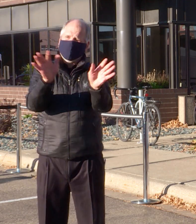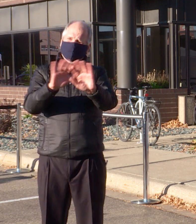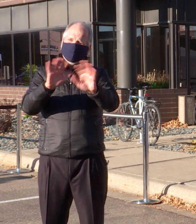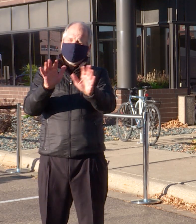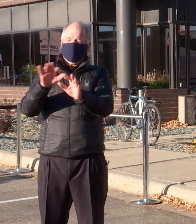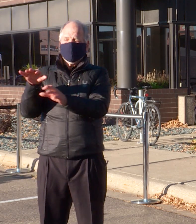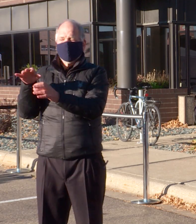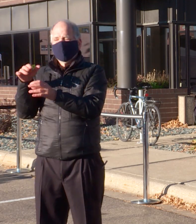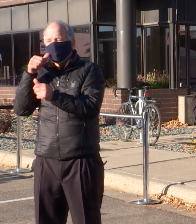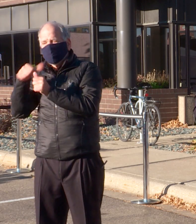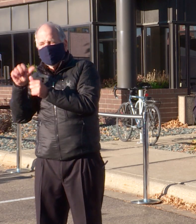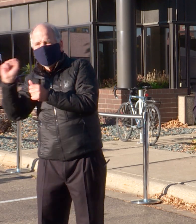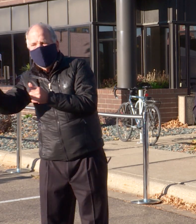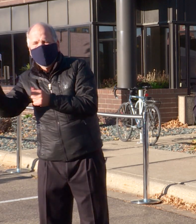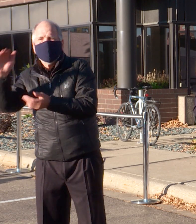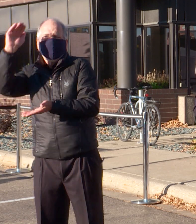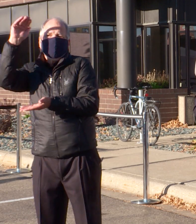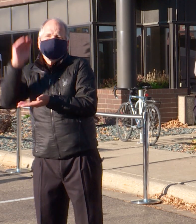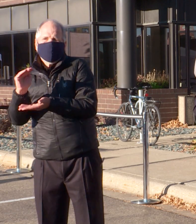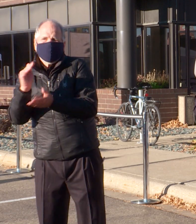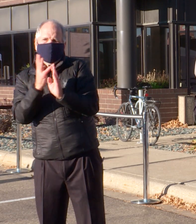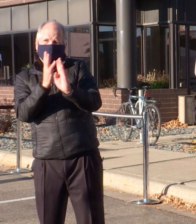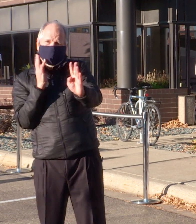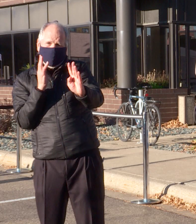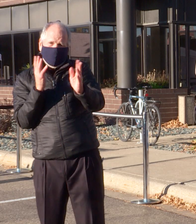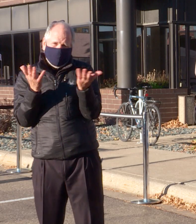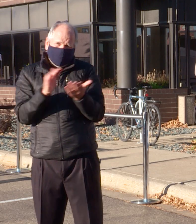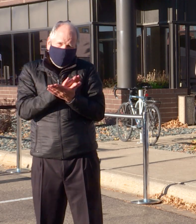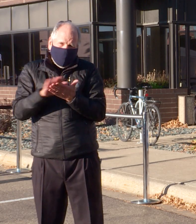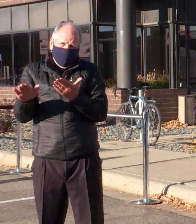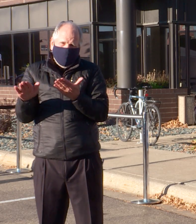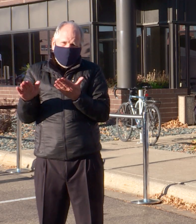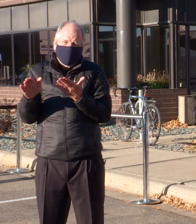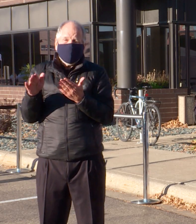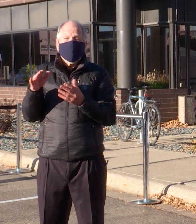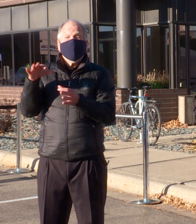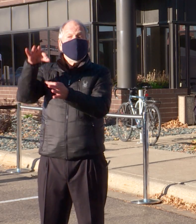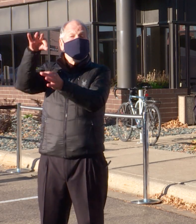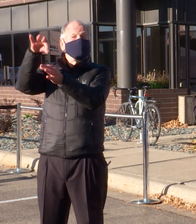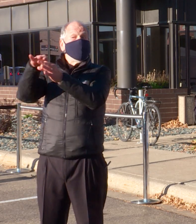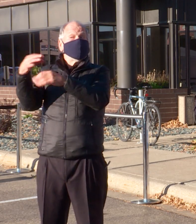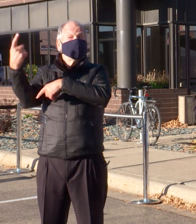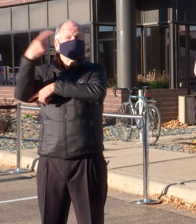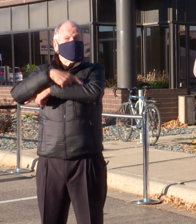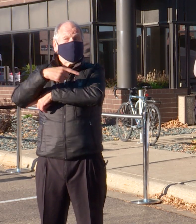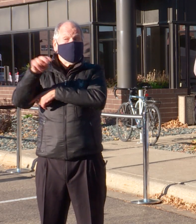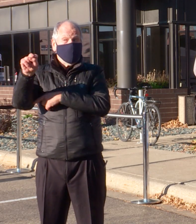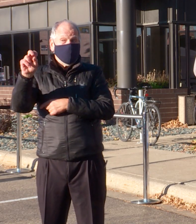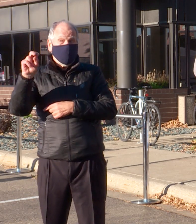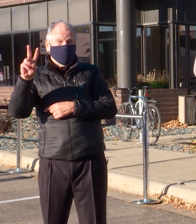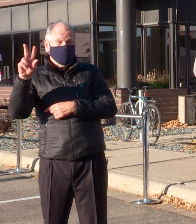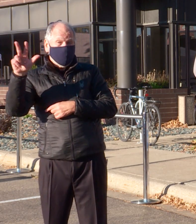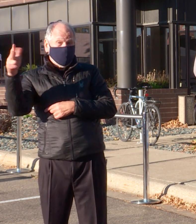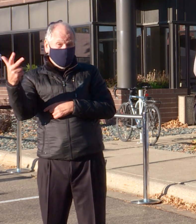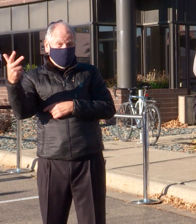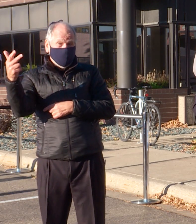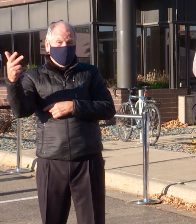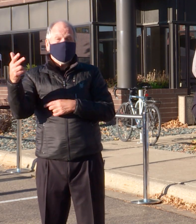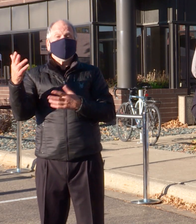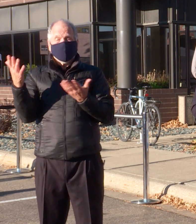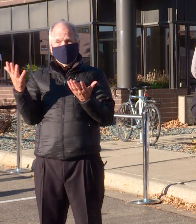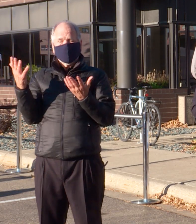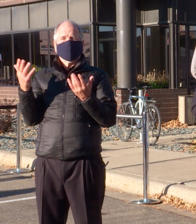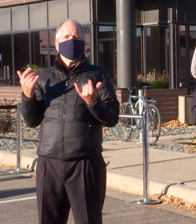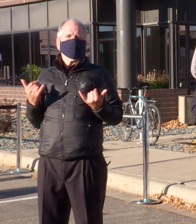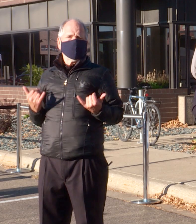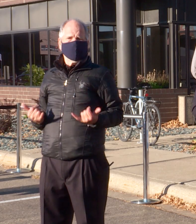for virus spread on election day. So this morning it's our goal to provide some updated statistics on our early vote turnout,